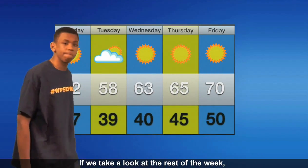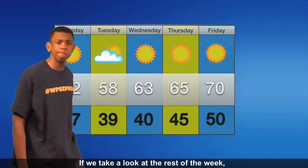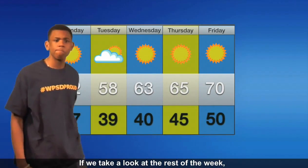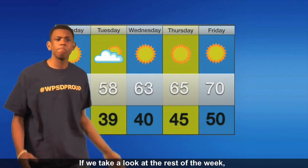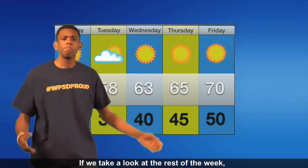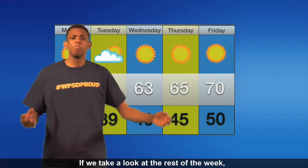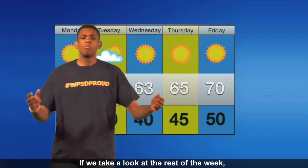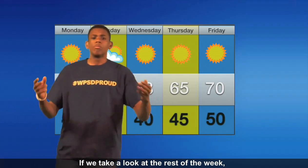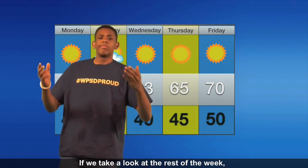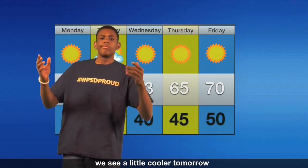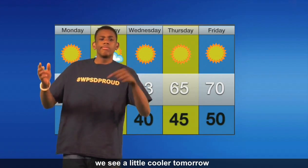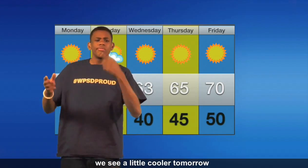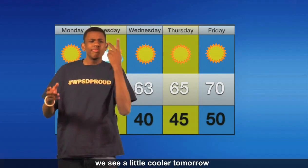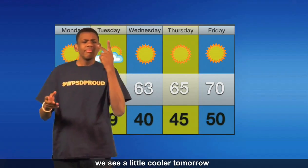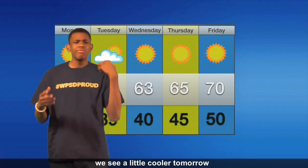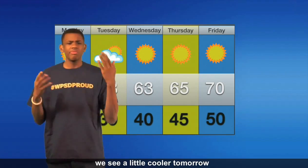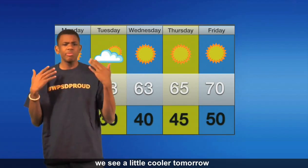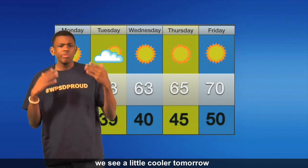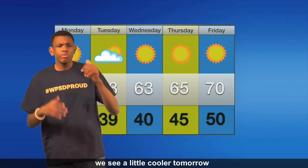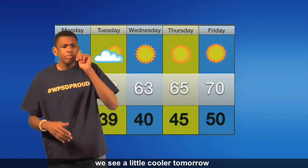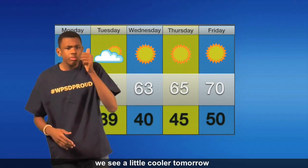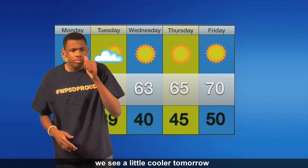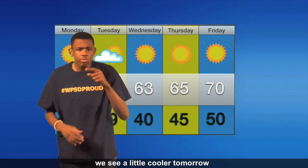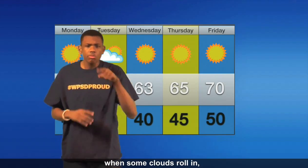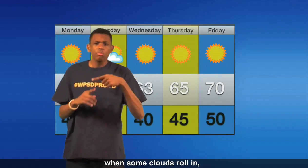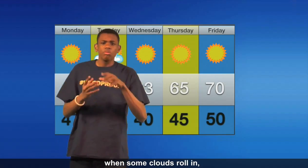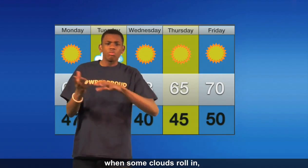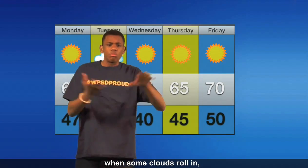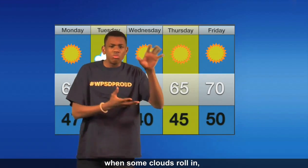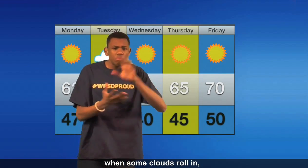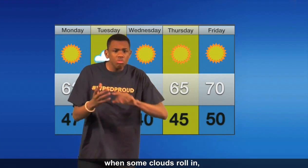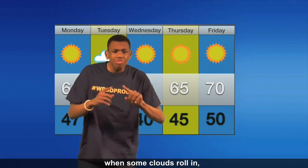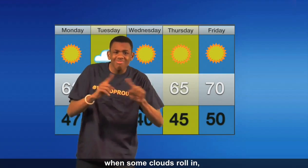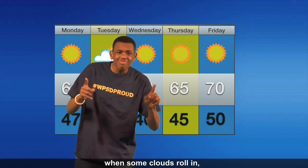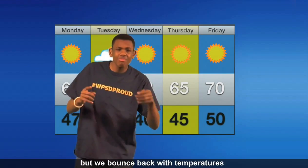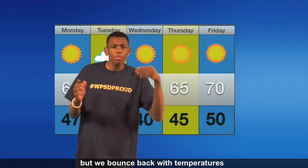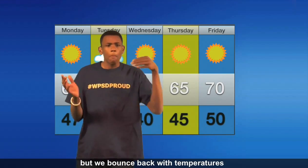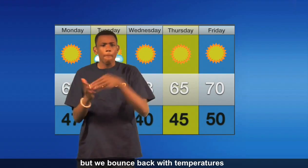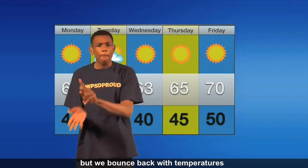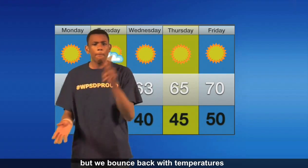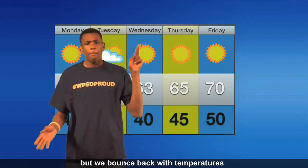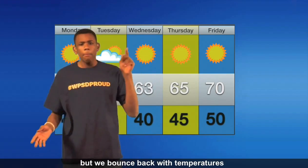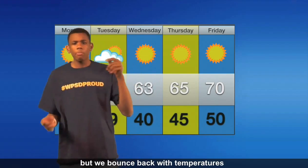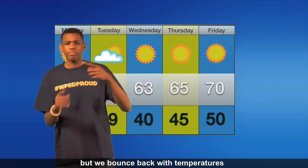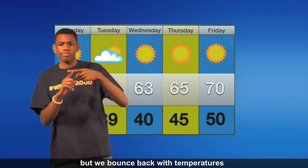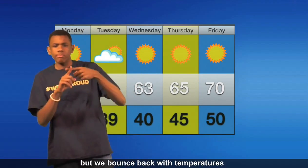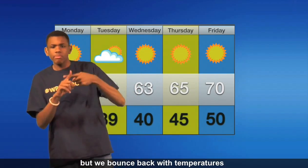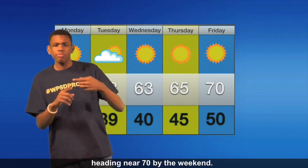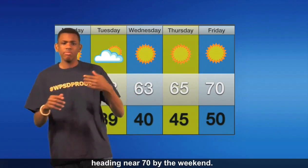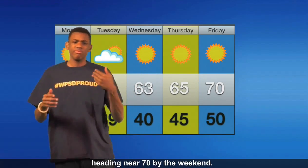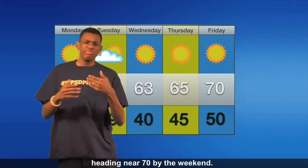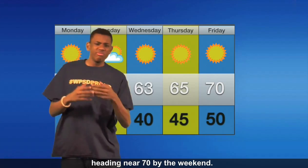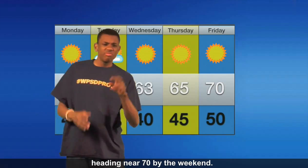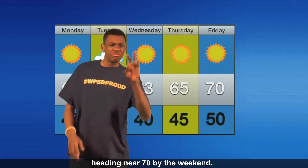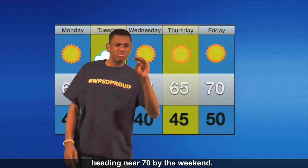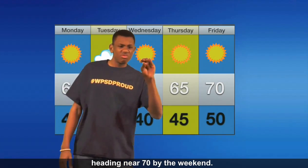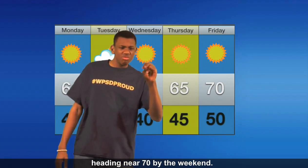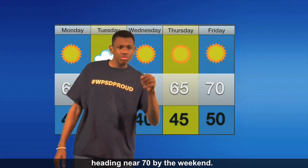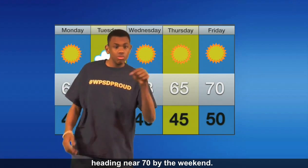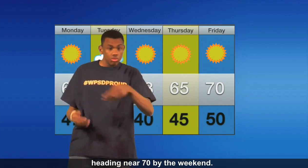we see tomorrow will be a little cooler when some clouds roll in. But, we bounce back with temperatures heading near 70